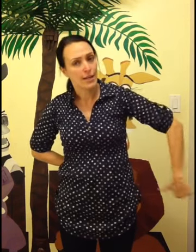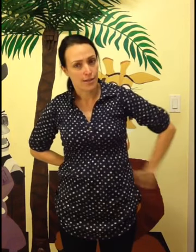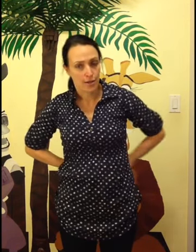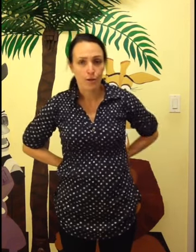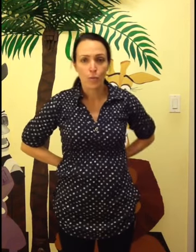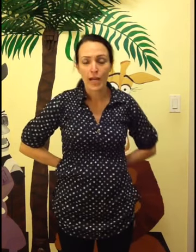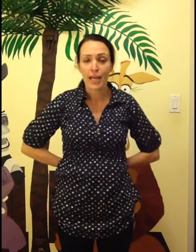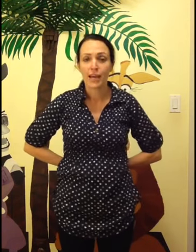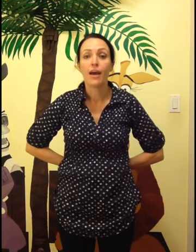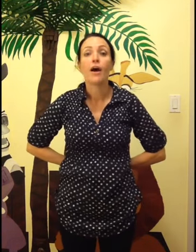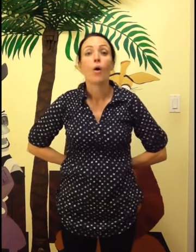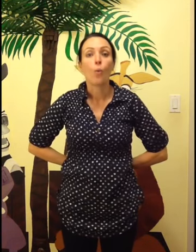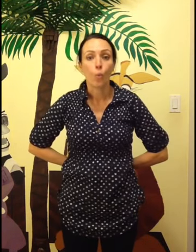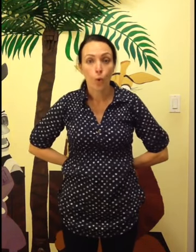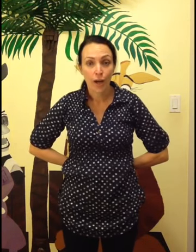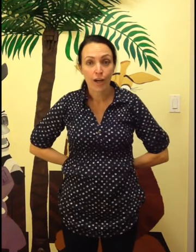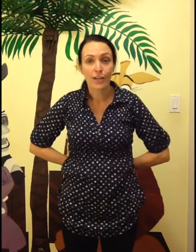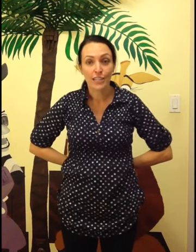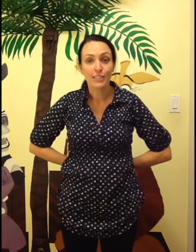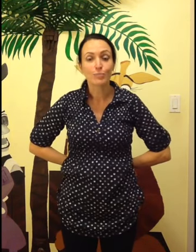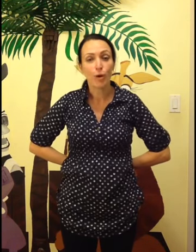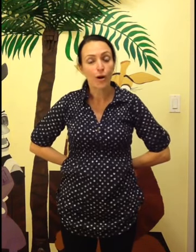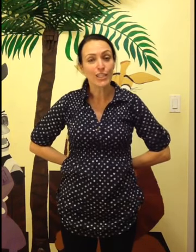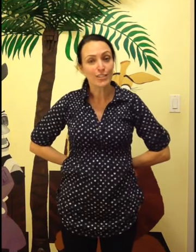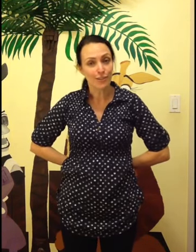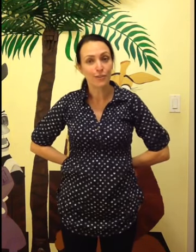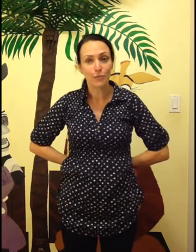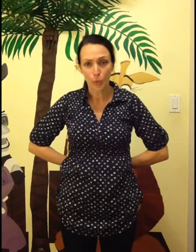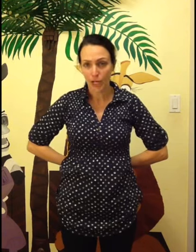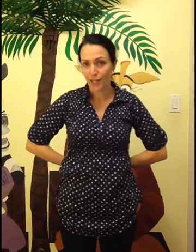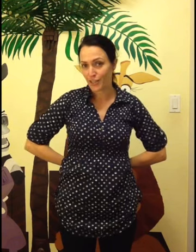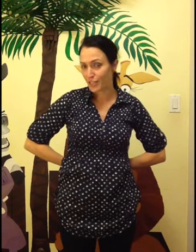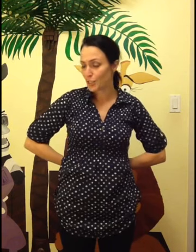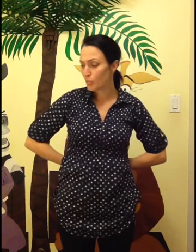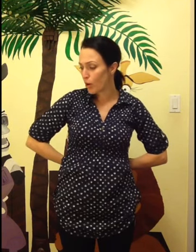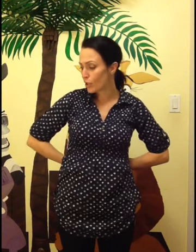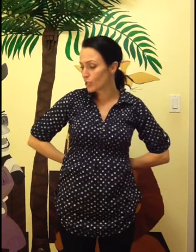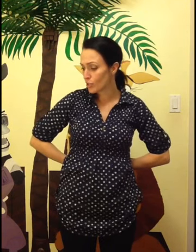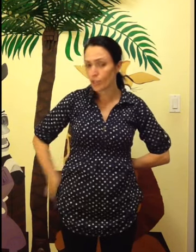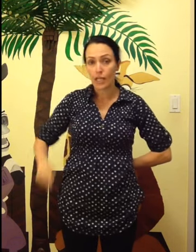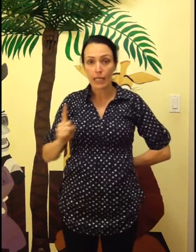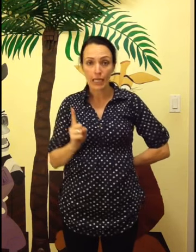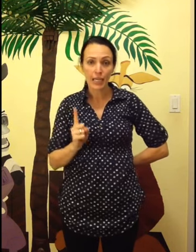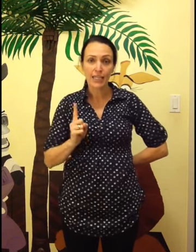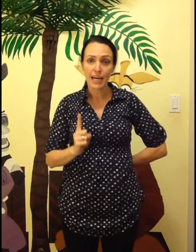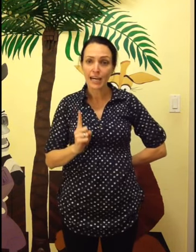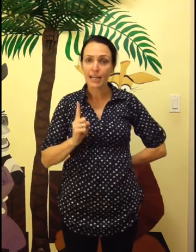away where is pointer where is pointer here I